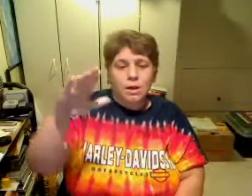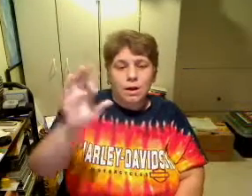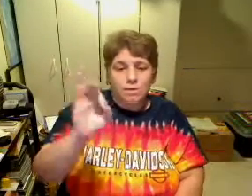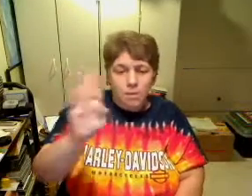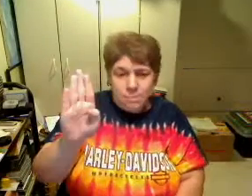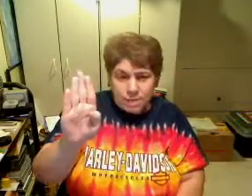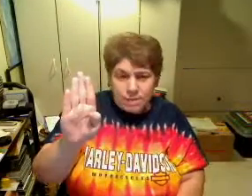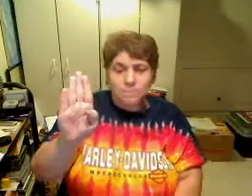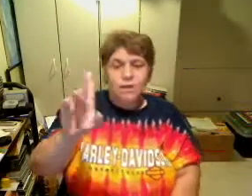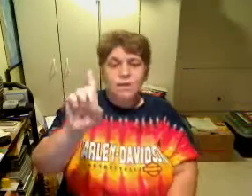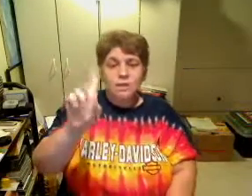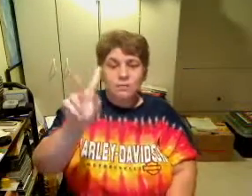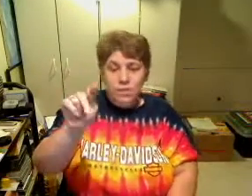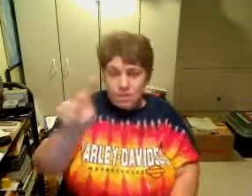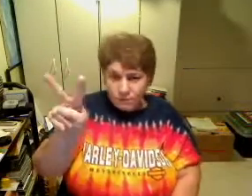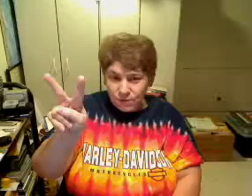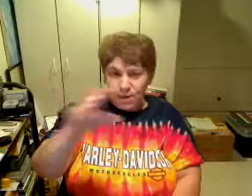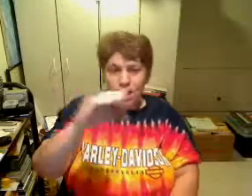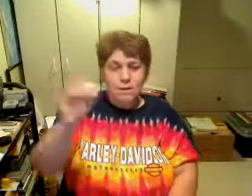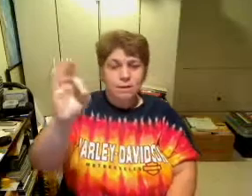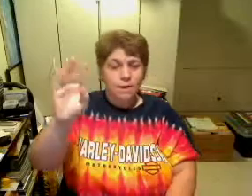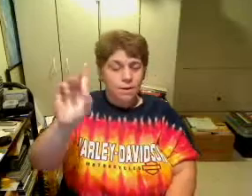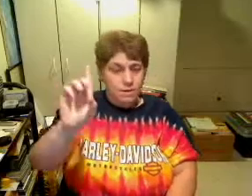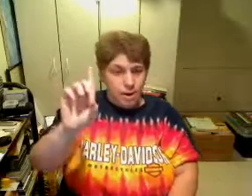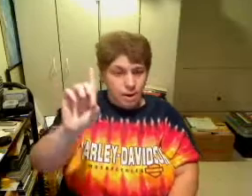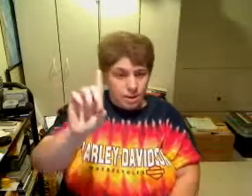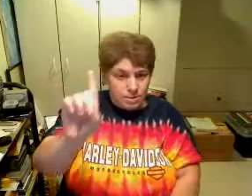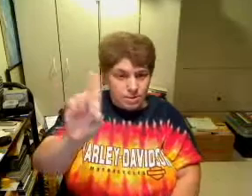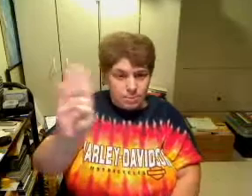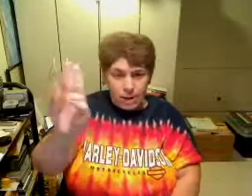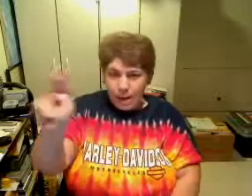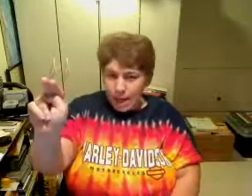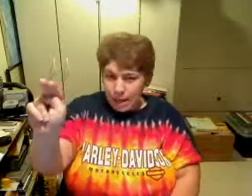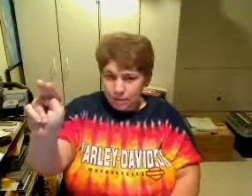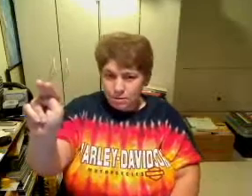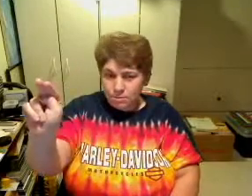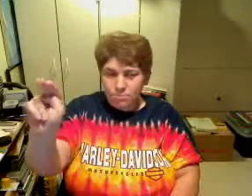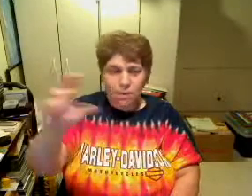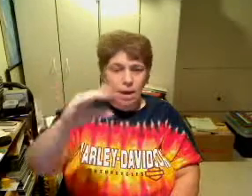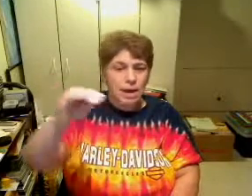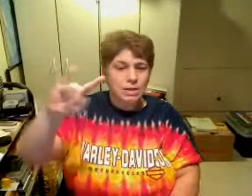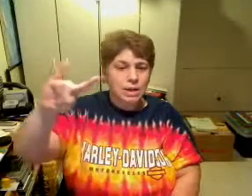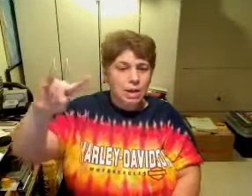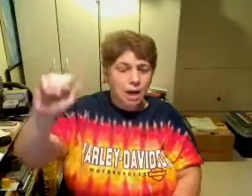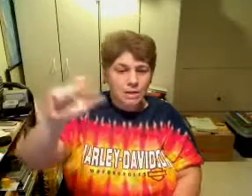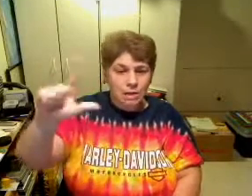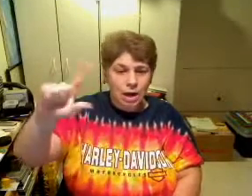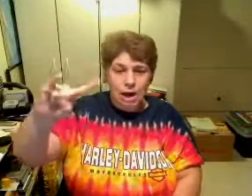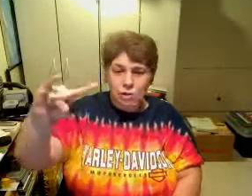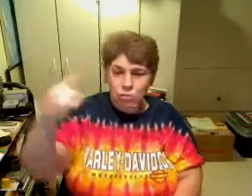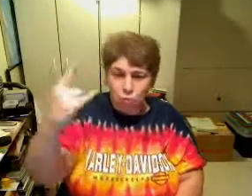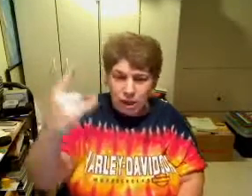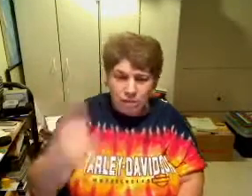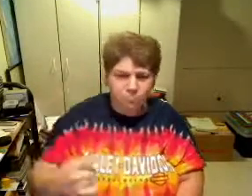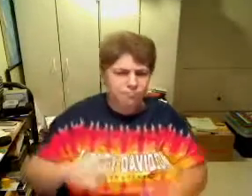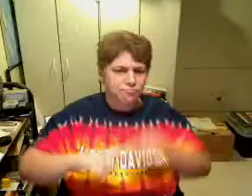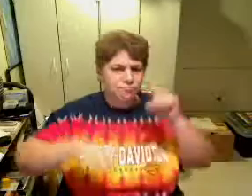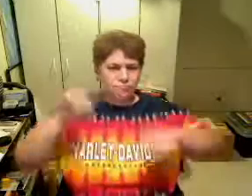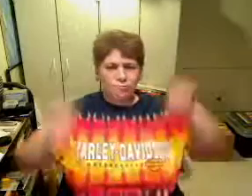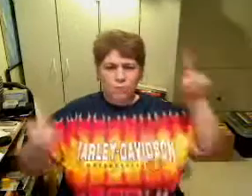First of all, to wait to find out, to see my head, and then I can't ask a book. So,